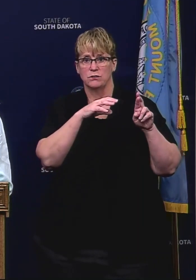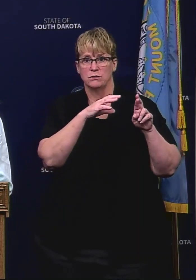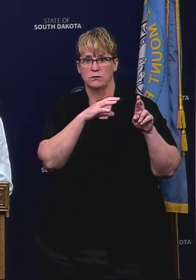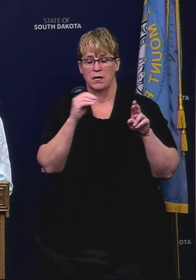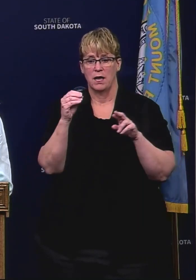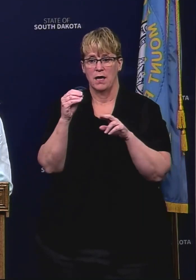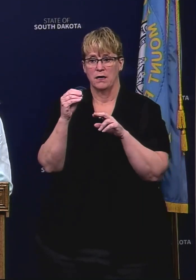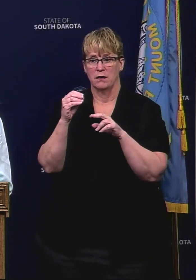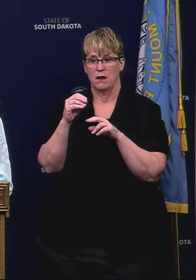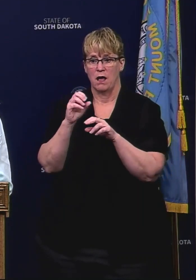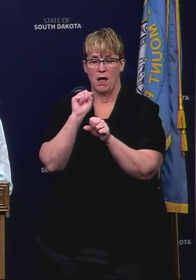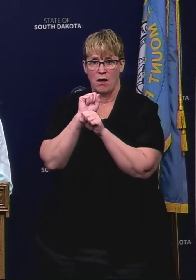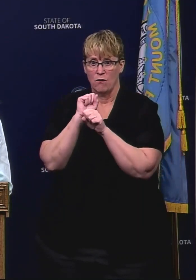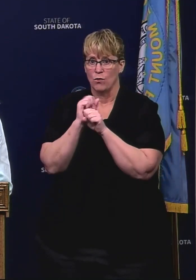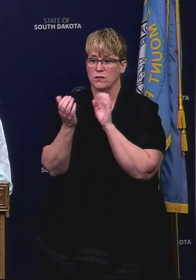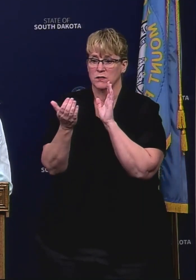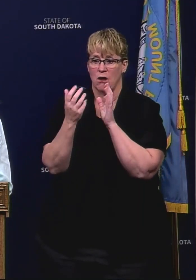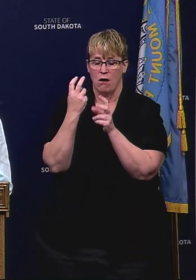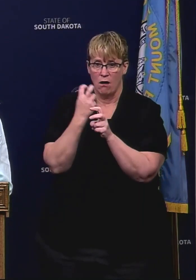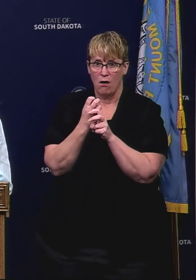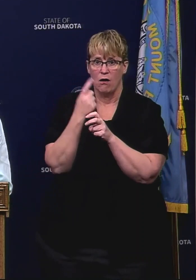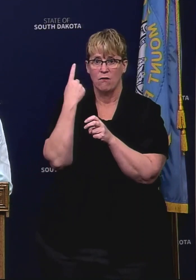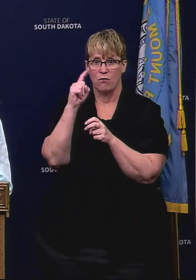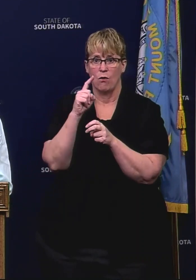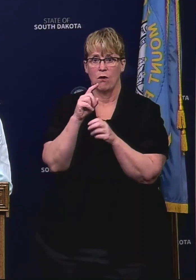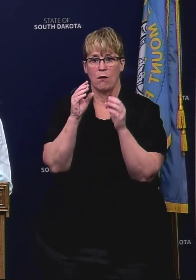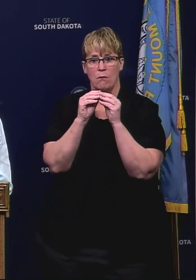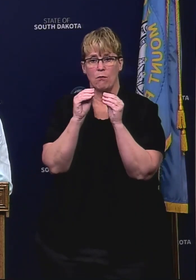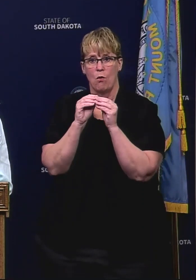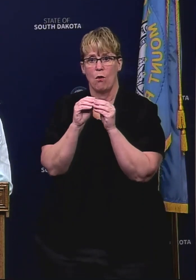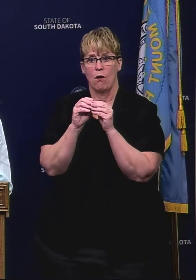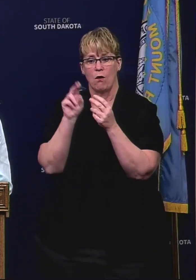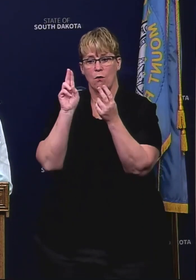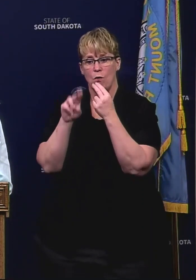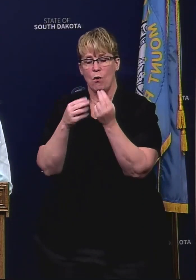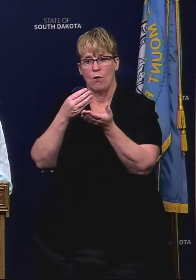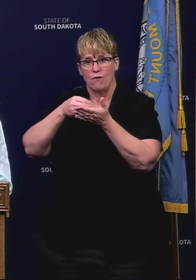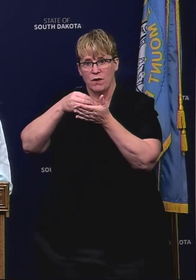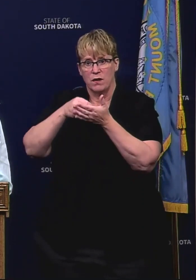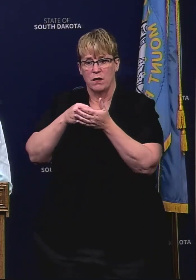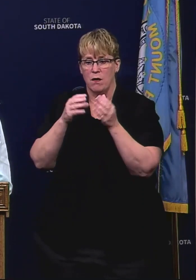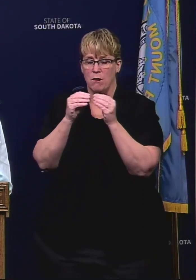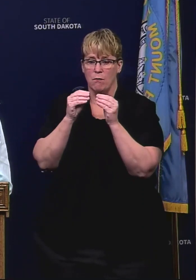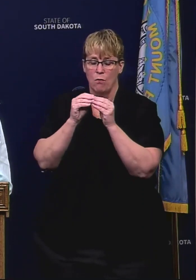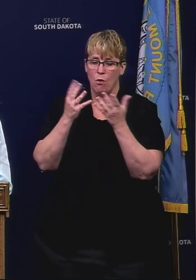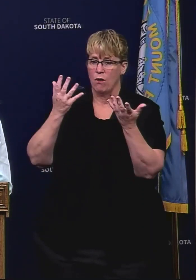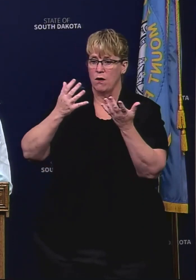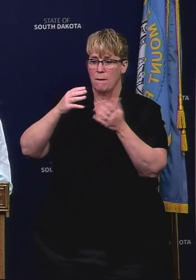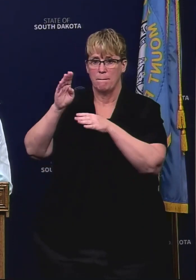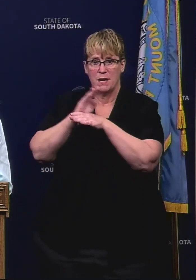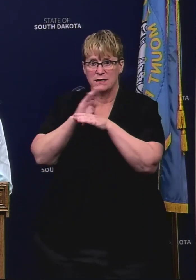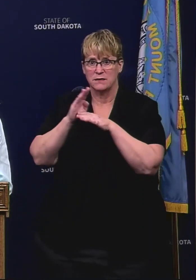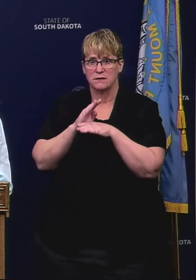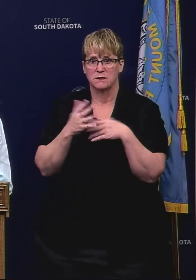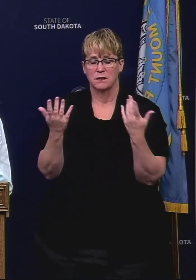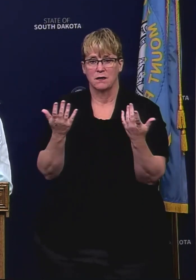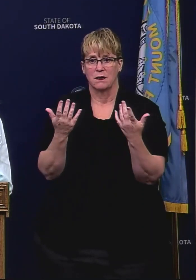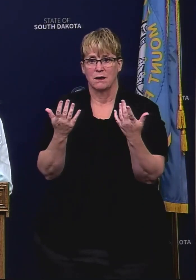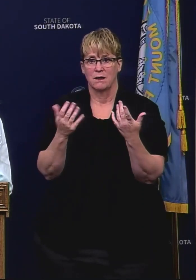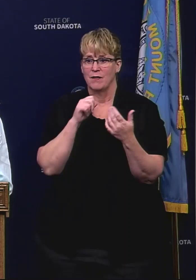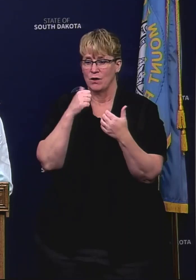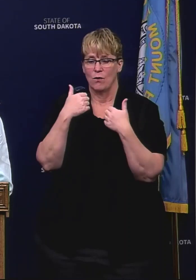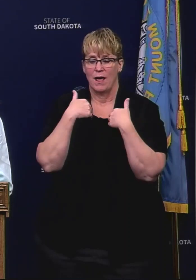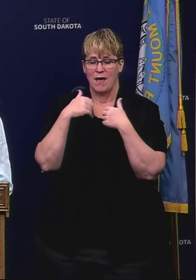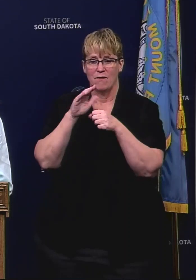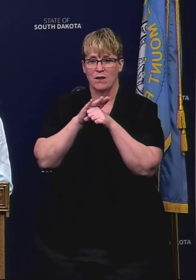gone to bat over and over and over again to get them more road funding and to get them more infrastructure funding because they get cheated in the federal